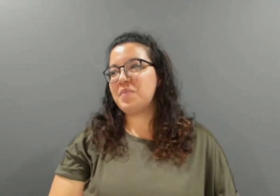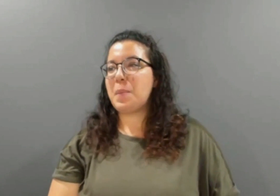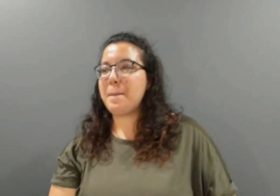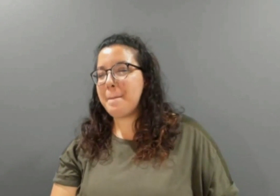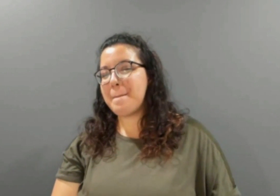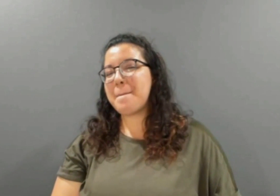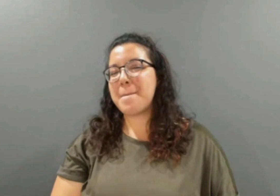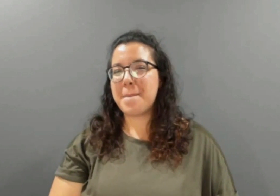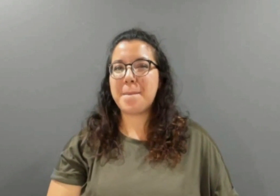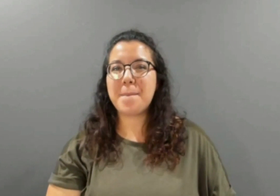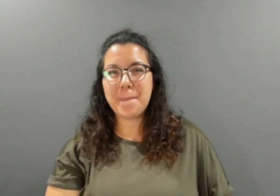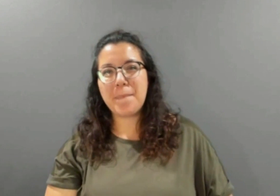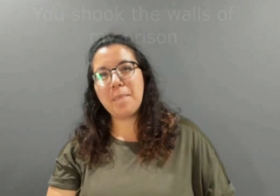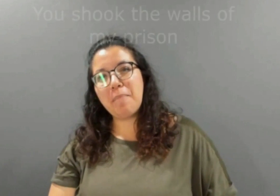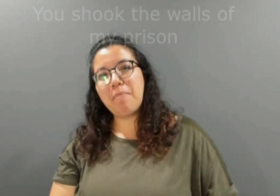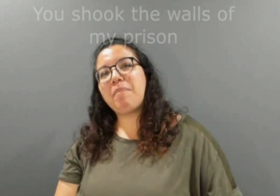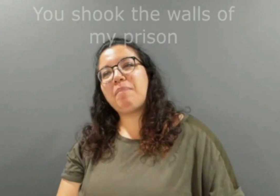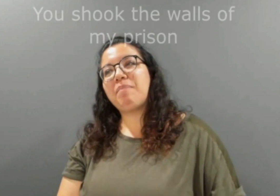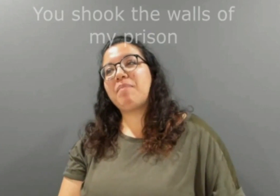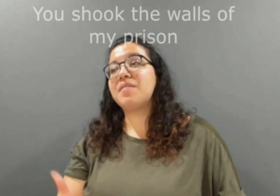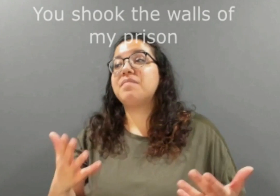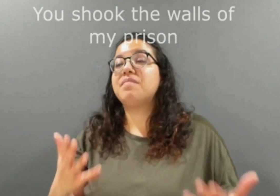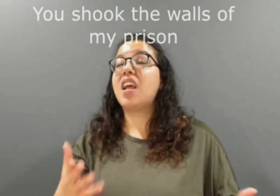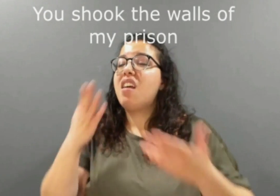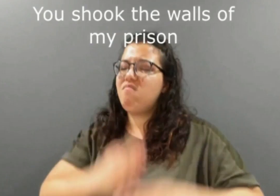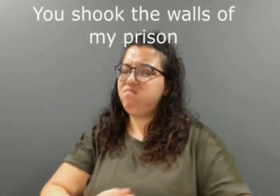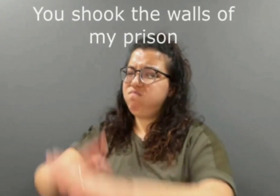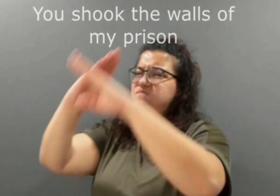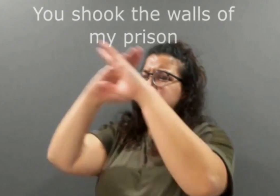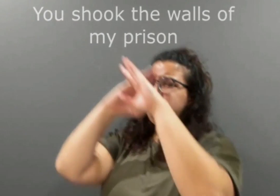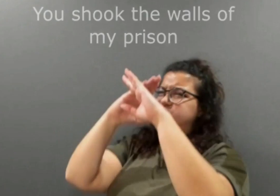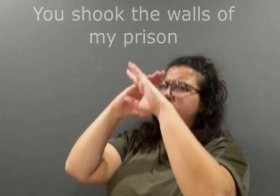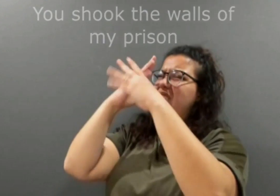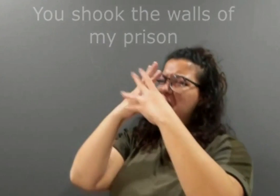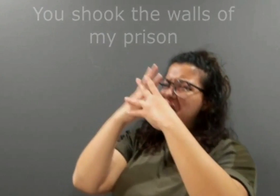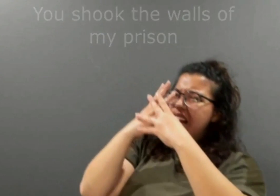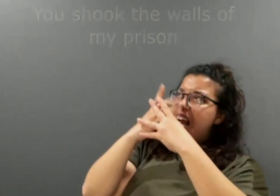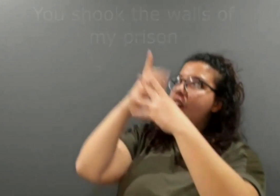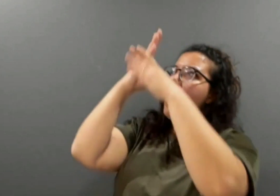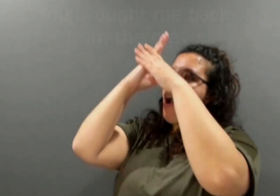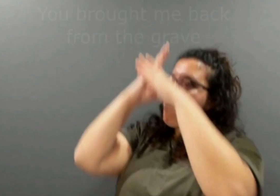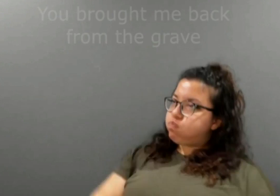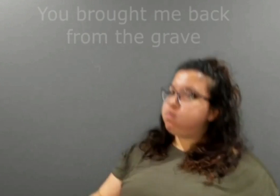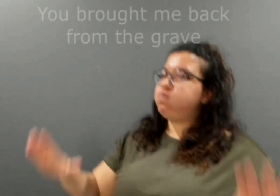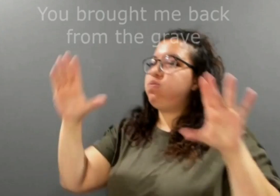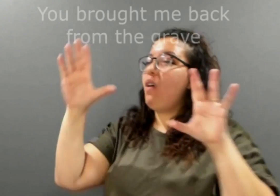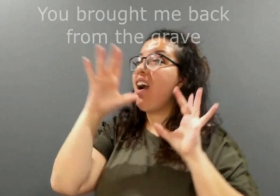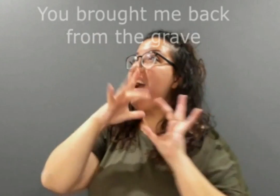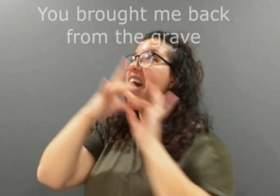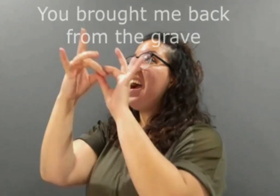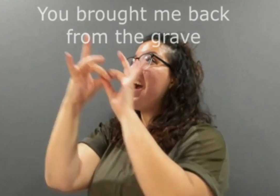Oh, you shook the walls in my prison You brought me back from the grave